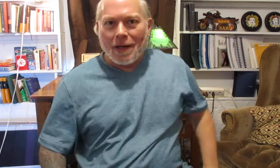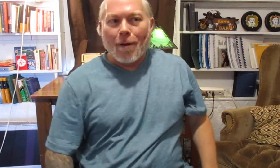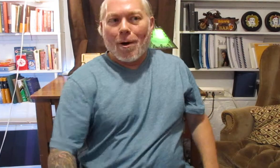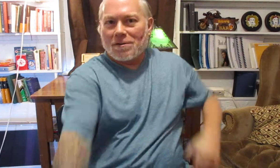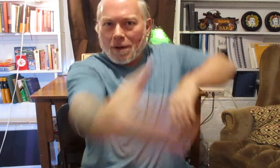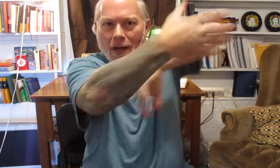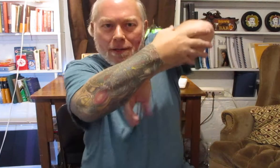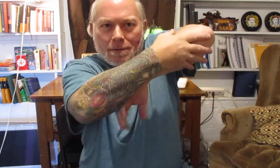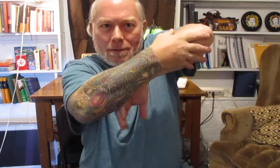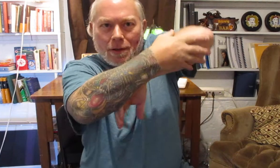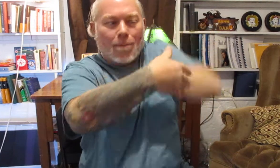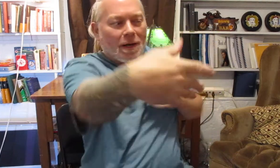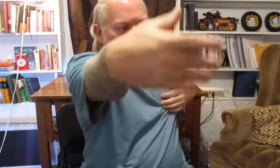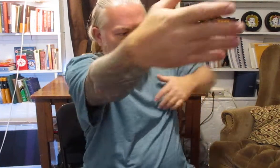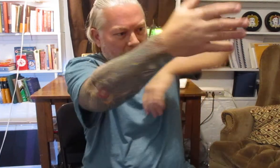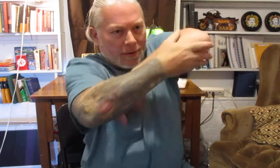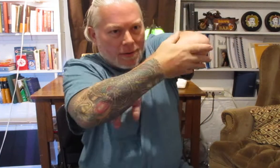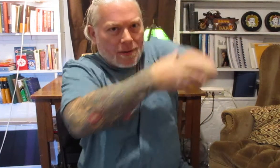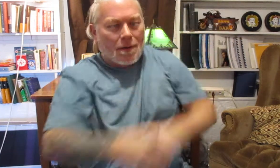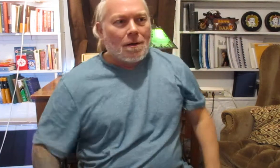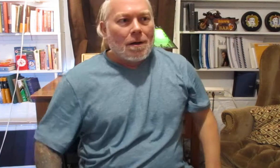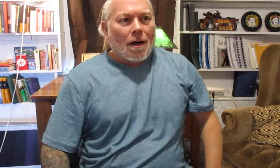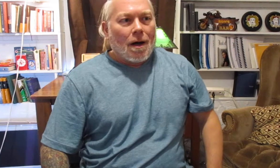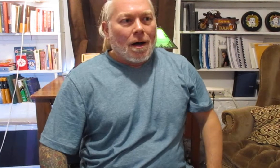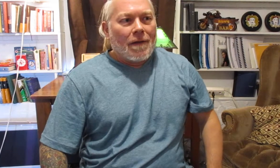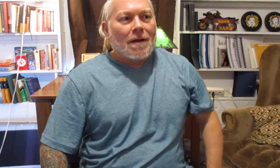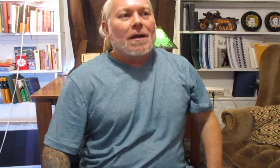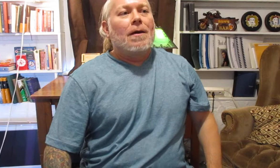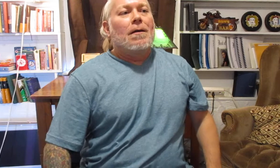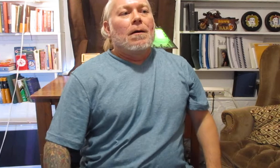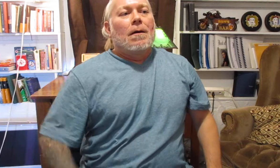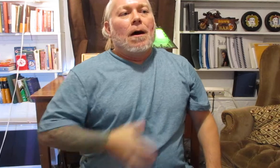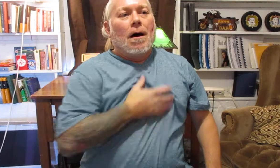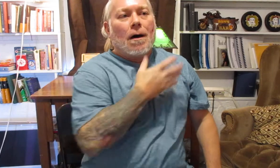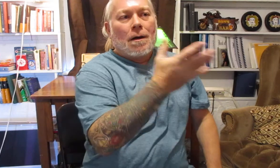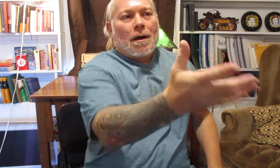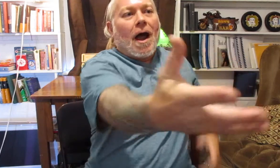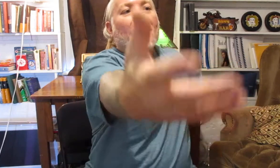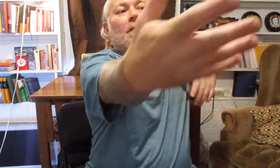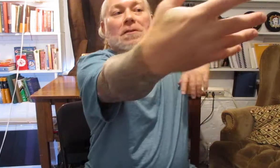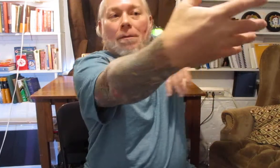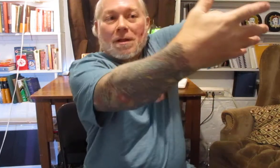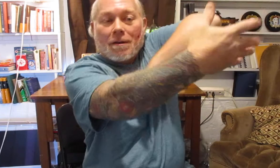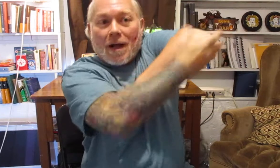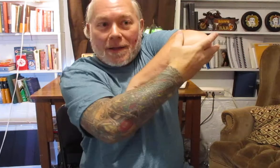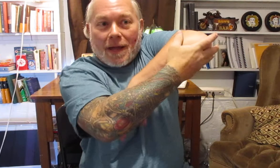elbow strike you know bring it together uh and then again uh after something like that